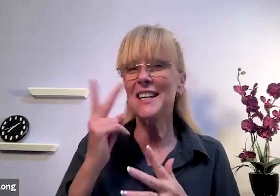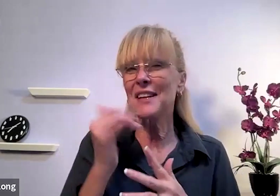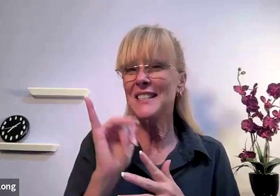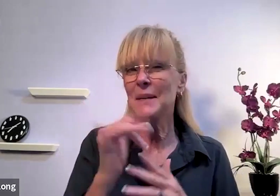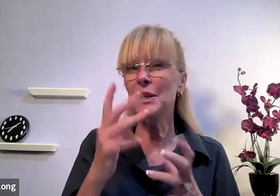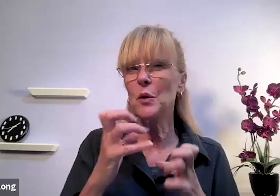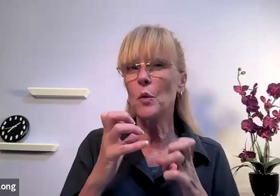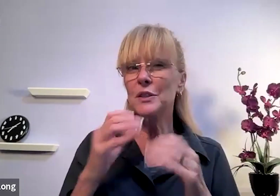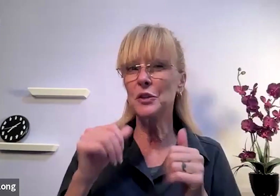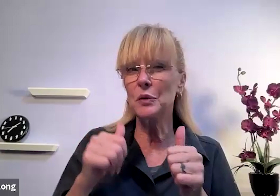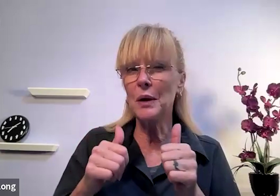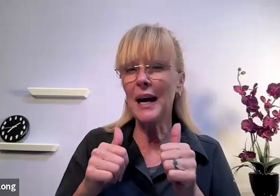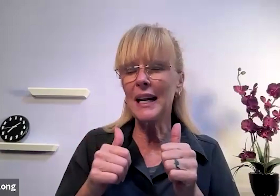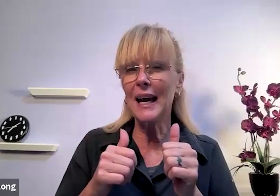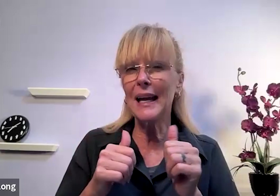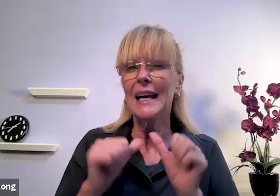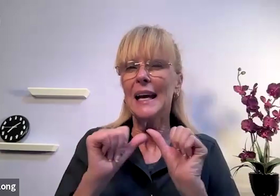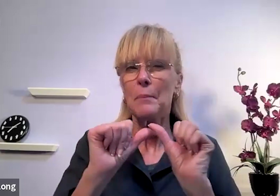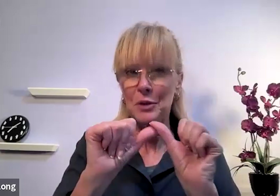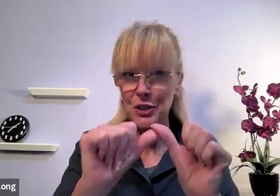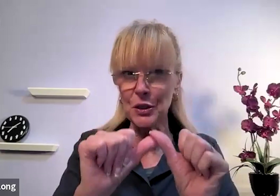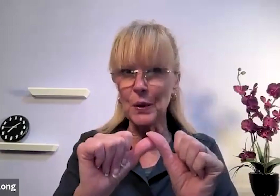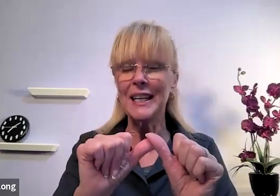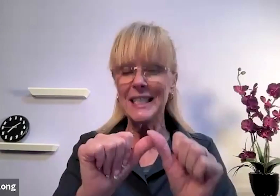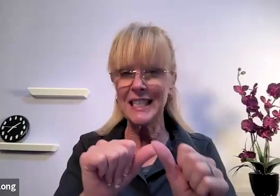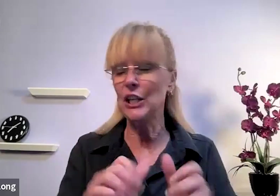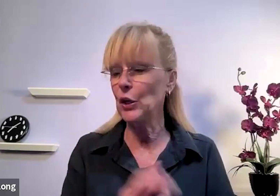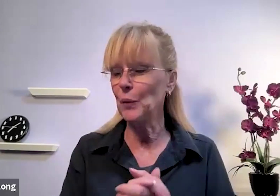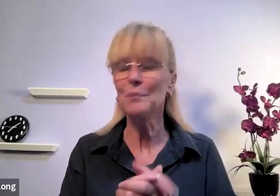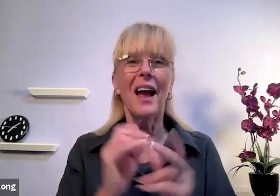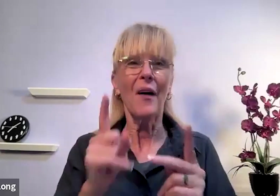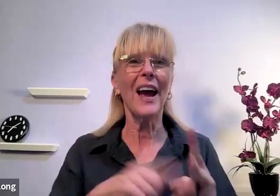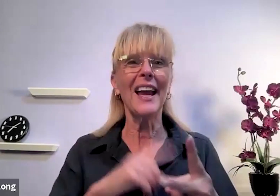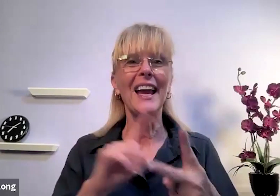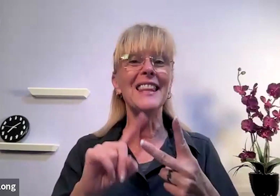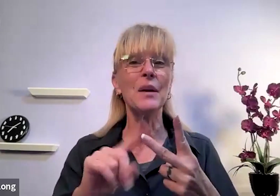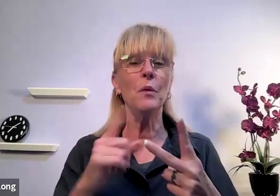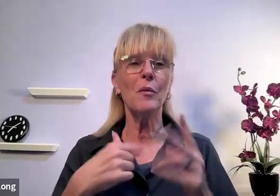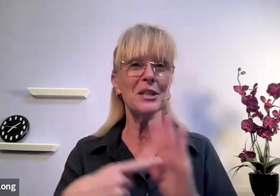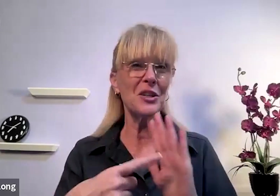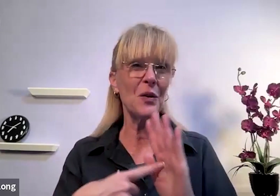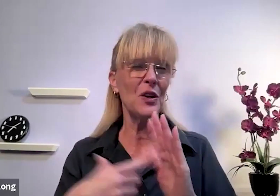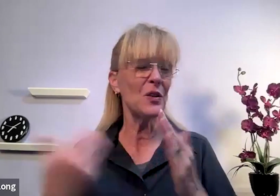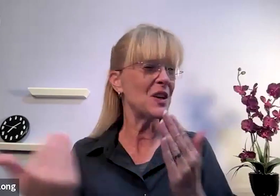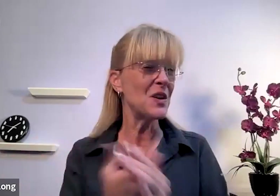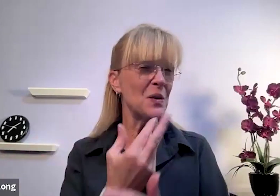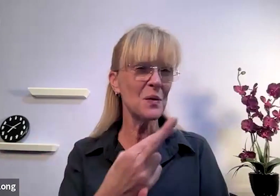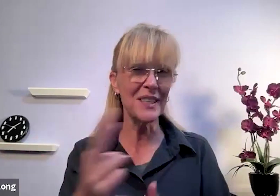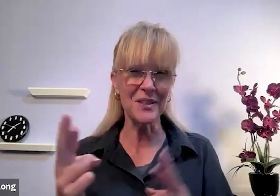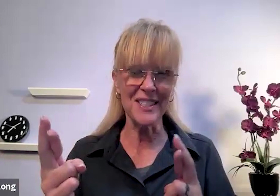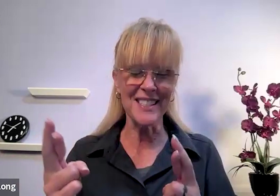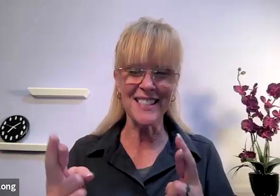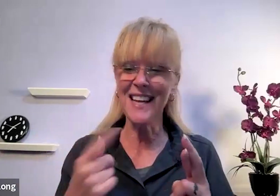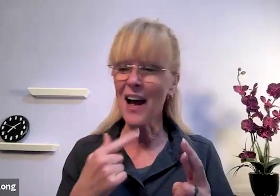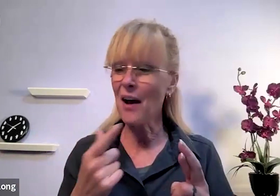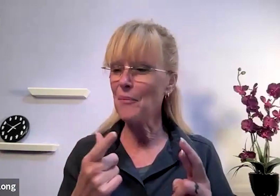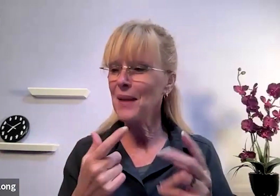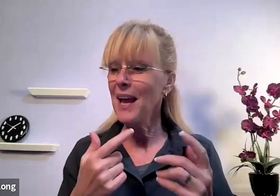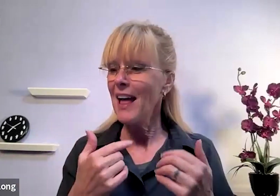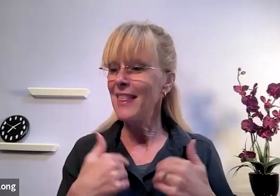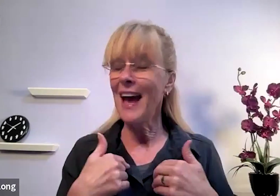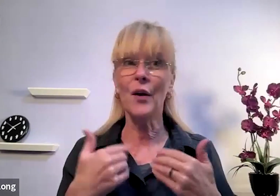started and see if that's something you want to kind of like pursue and continue. Okay and then we will be showing you the new resources